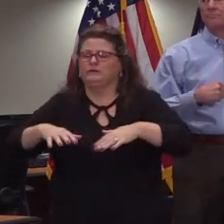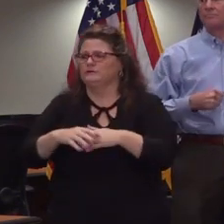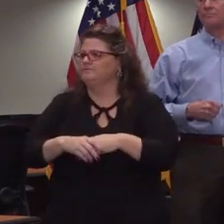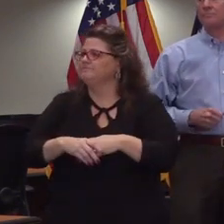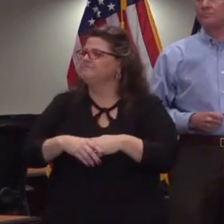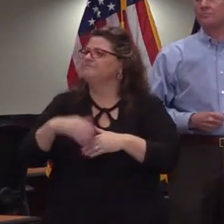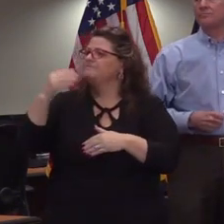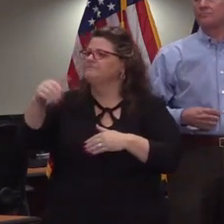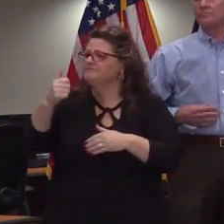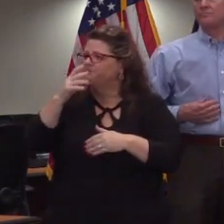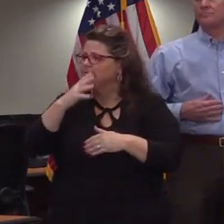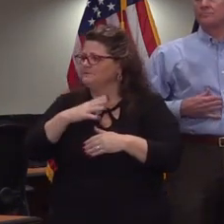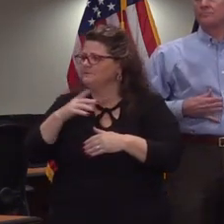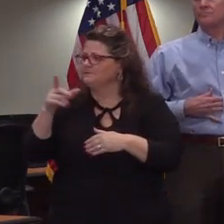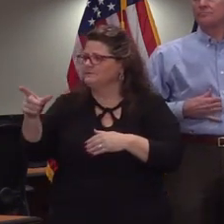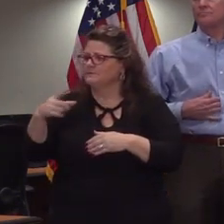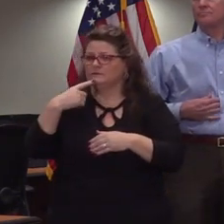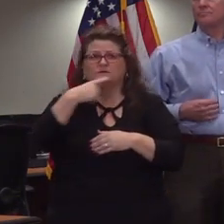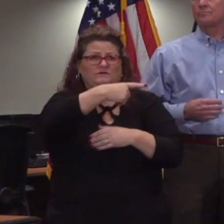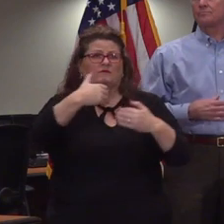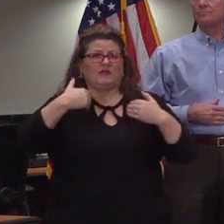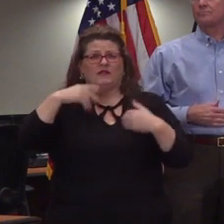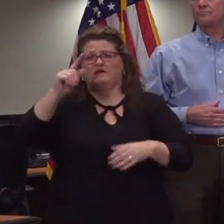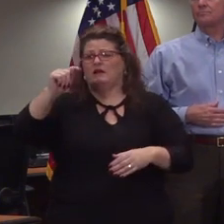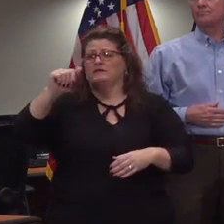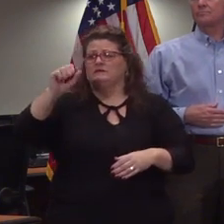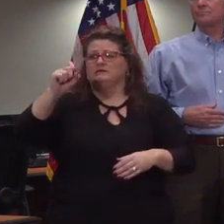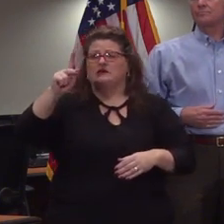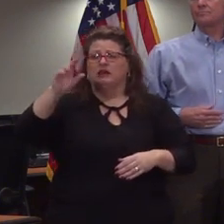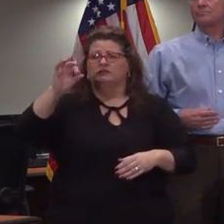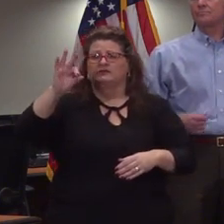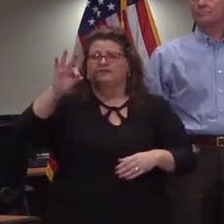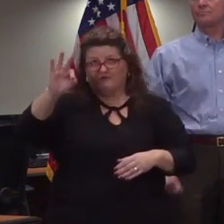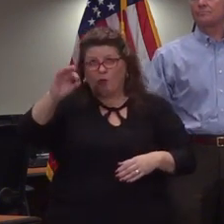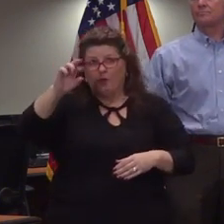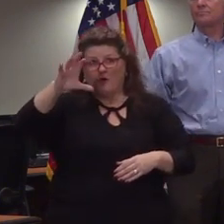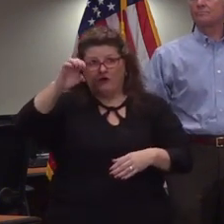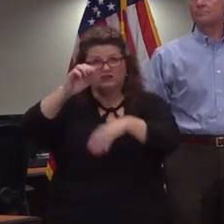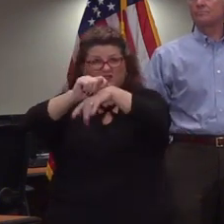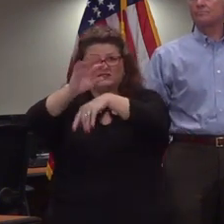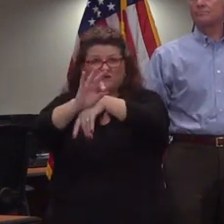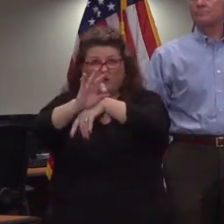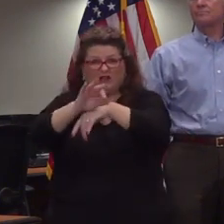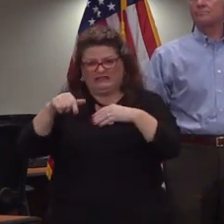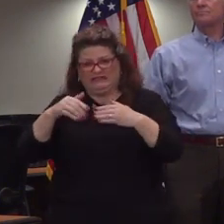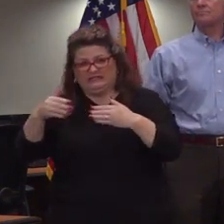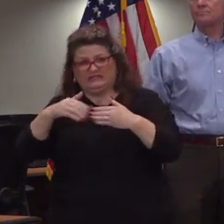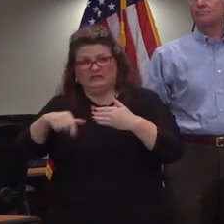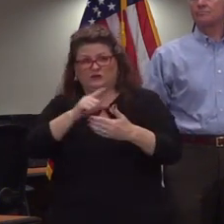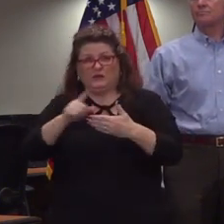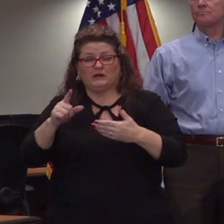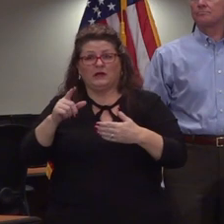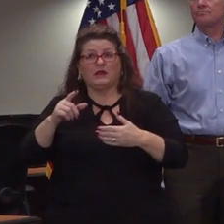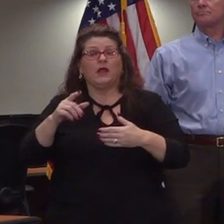spearmint um you did mention that you had a task force that you'll be meeting with in the upcoming weeks um is the plan as of right now perhaps to maybe open